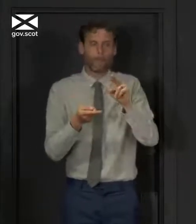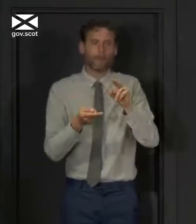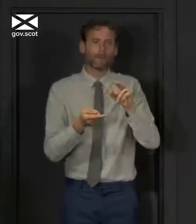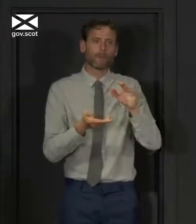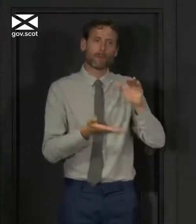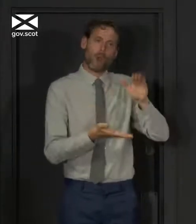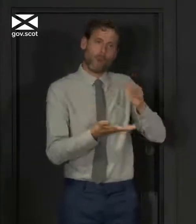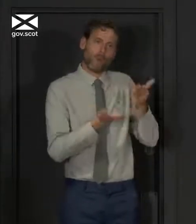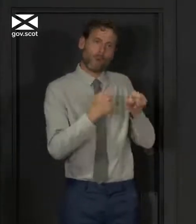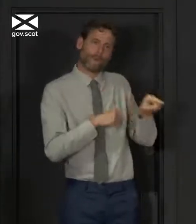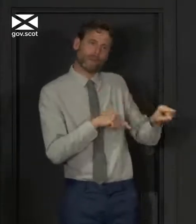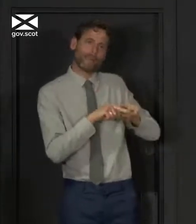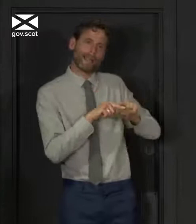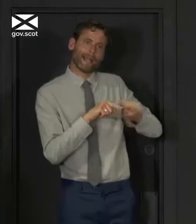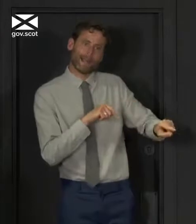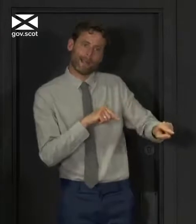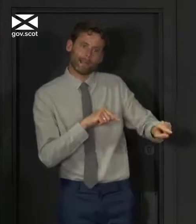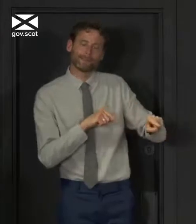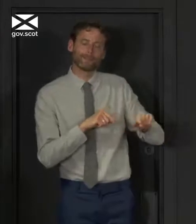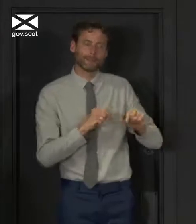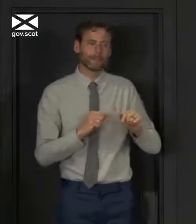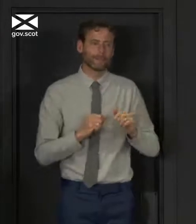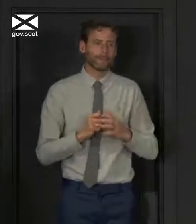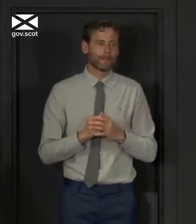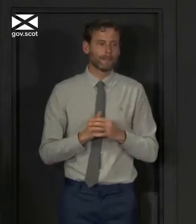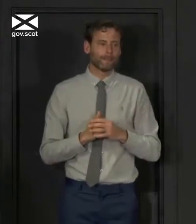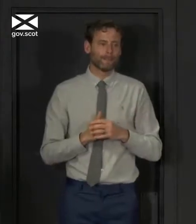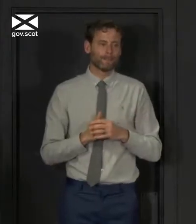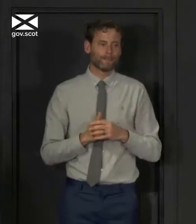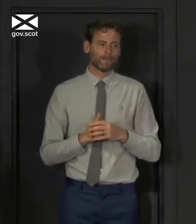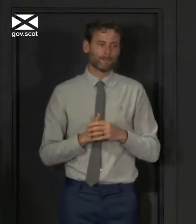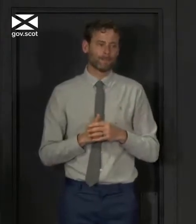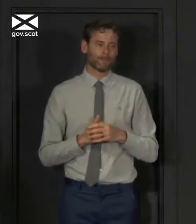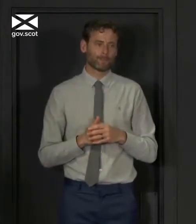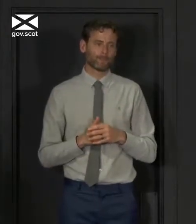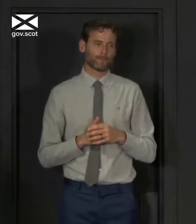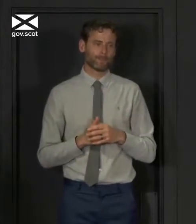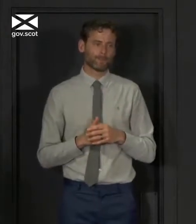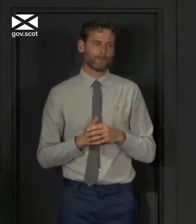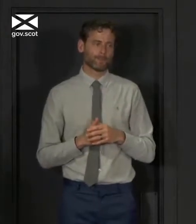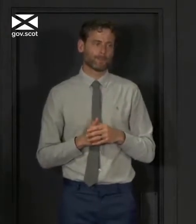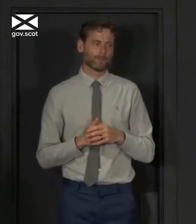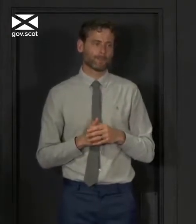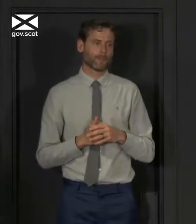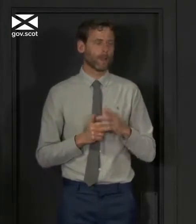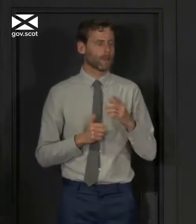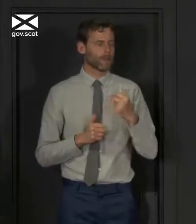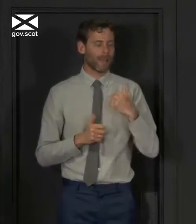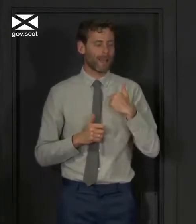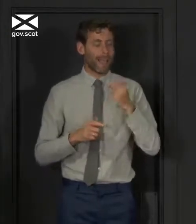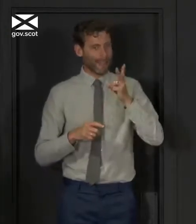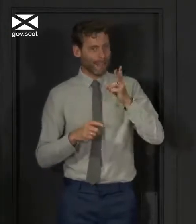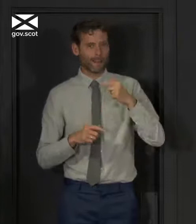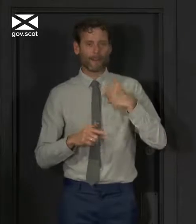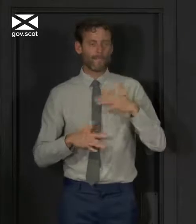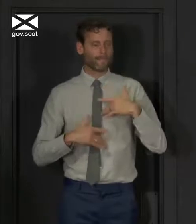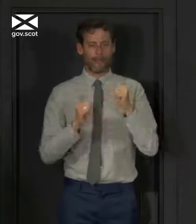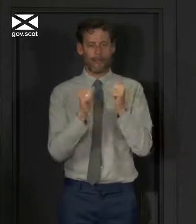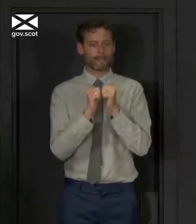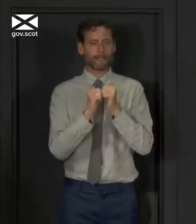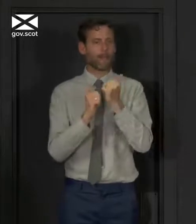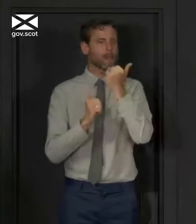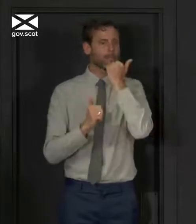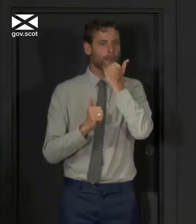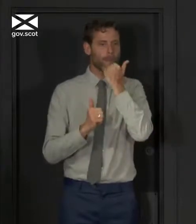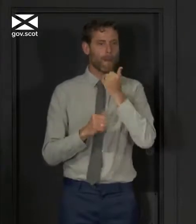in England and the final point I would make in addition to I don't think there is an acceptable level is certainly those who